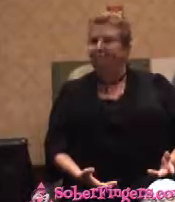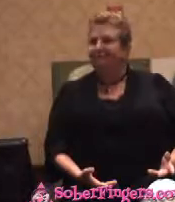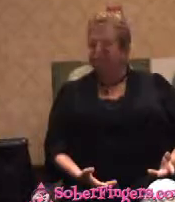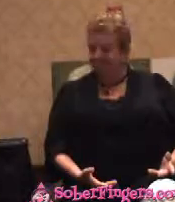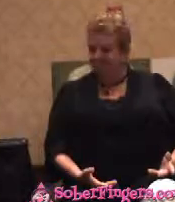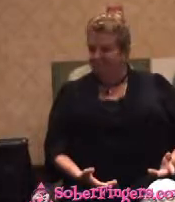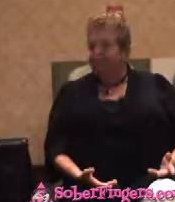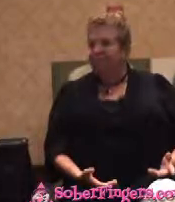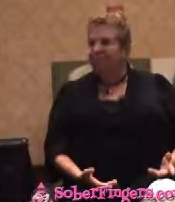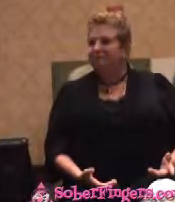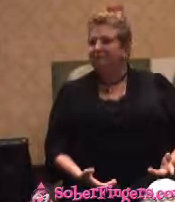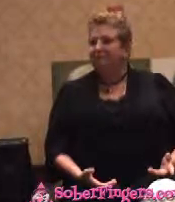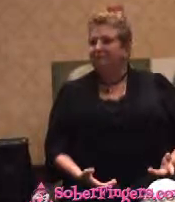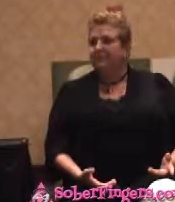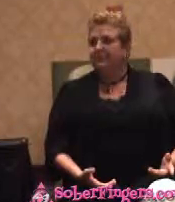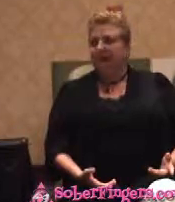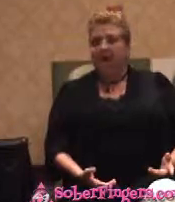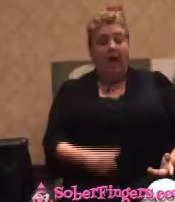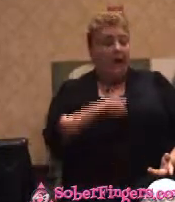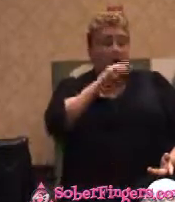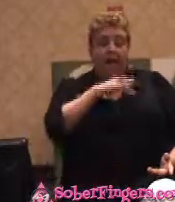I really didn't feel sorry for her because I didn't know that.